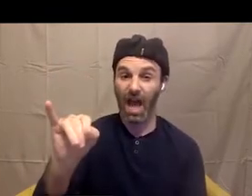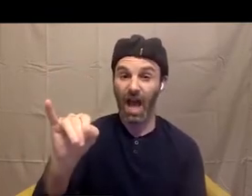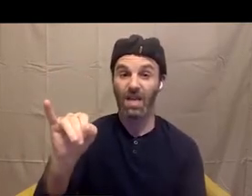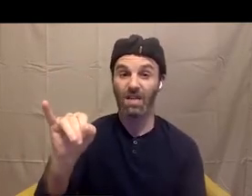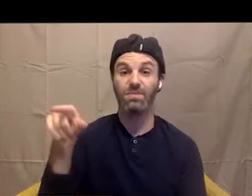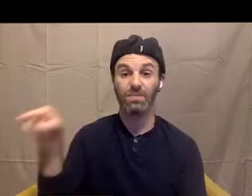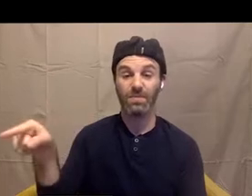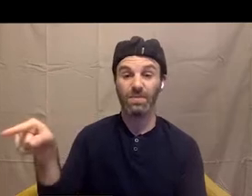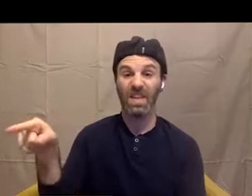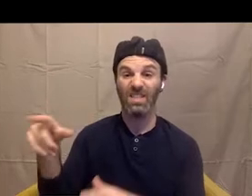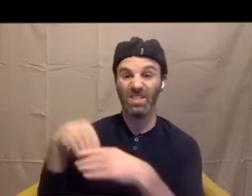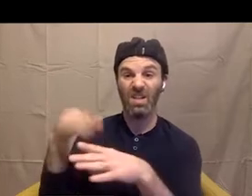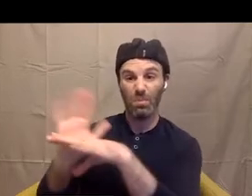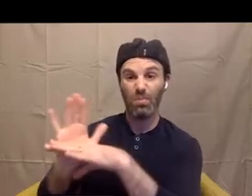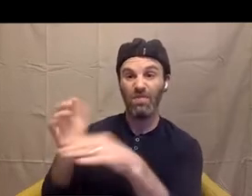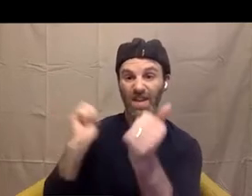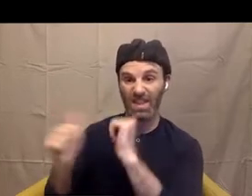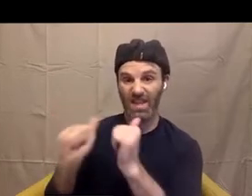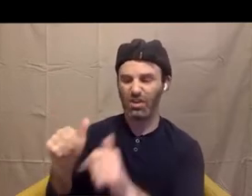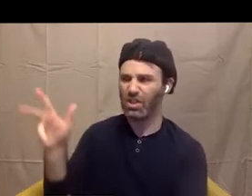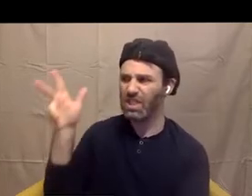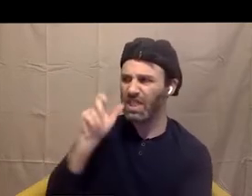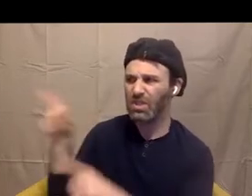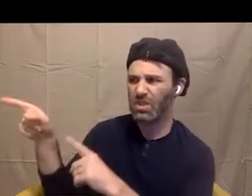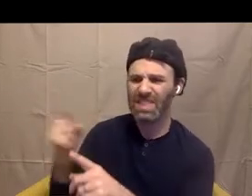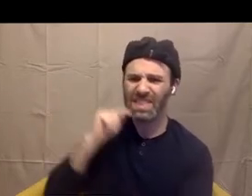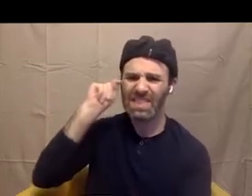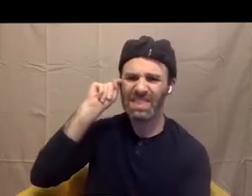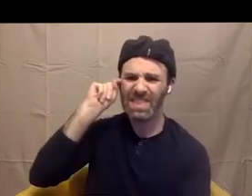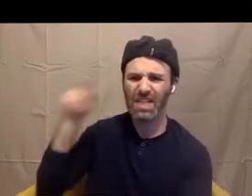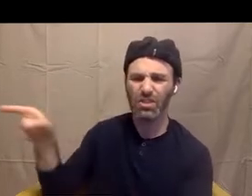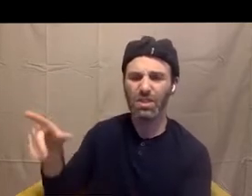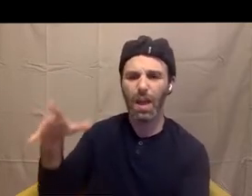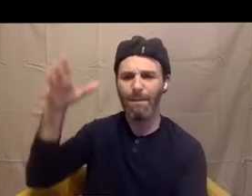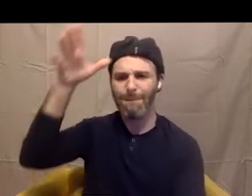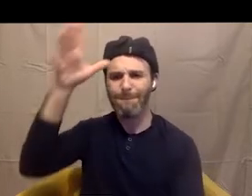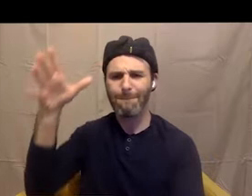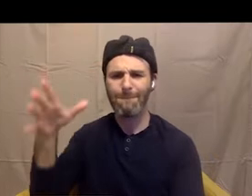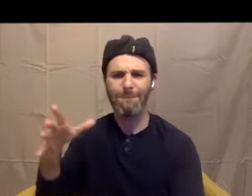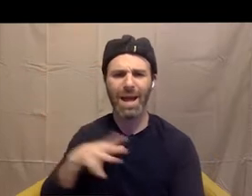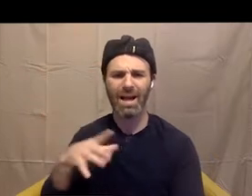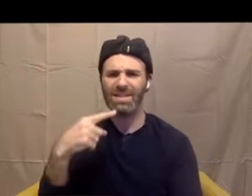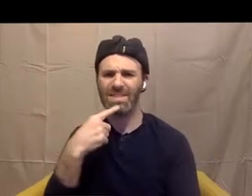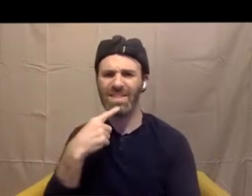fight. And the guy is saying, I want to see Killer Clowns 5. If you loved me, you'd see the movie I want to see.